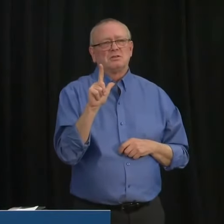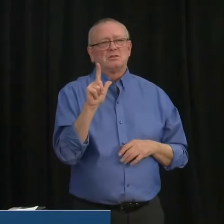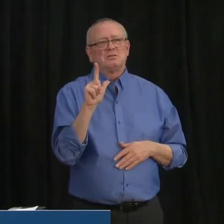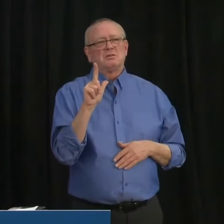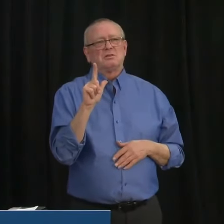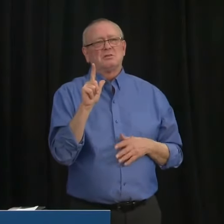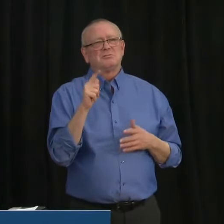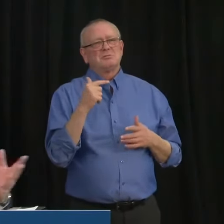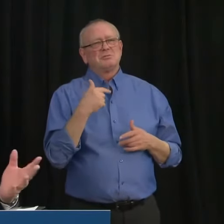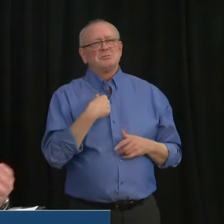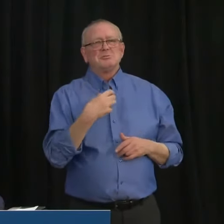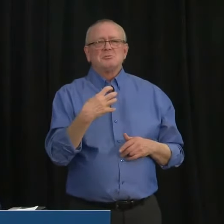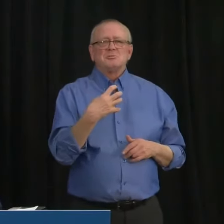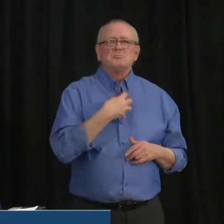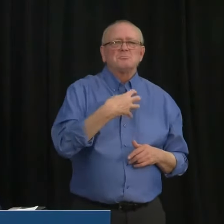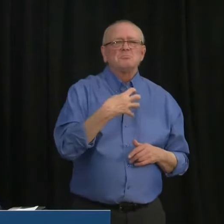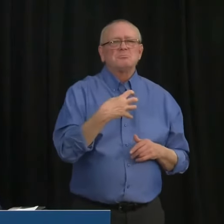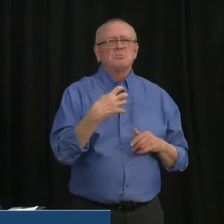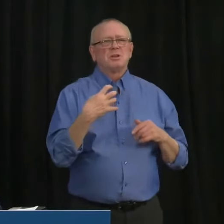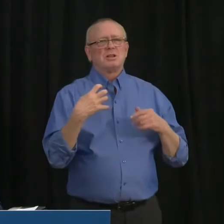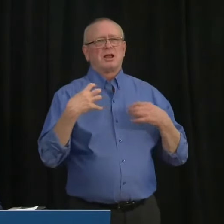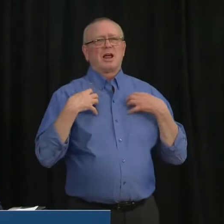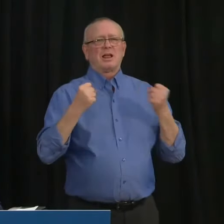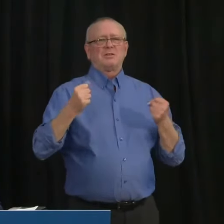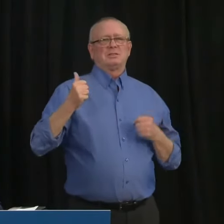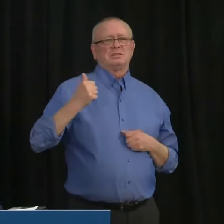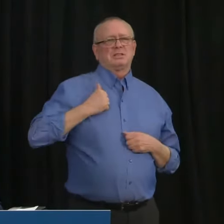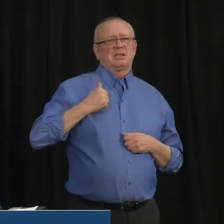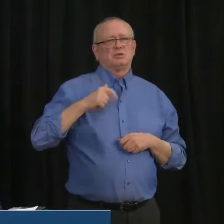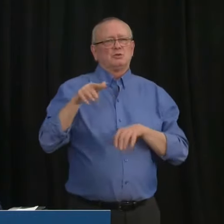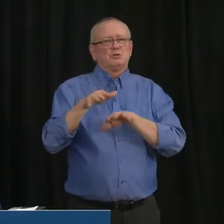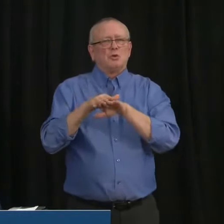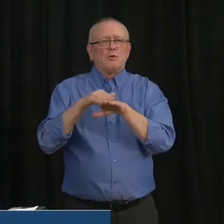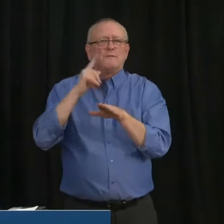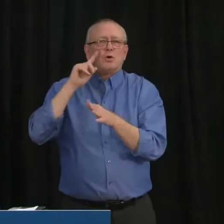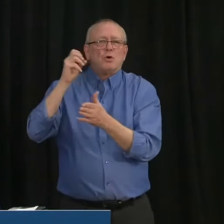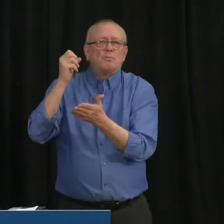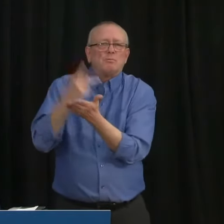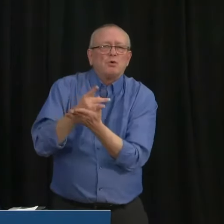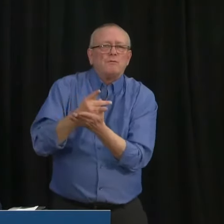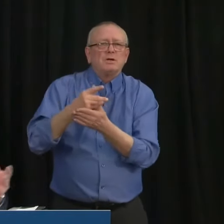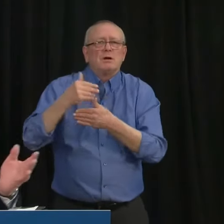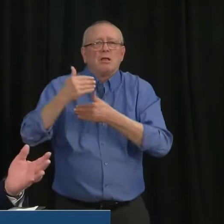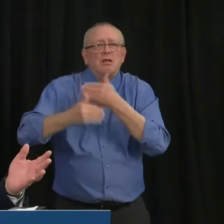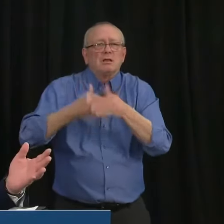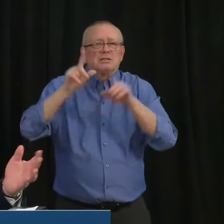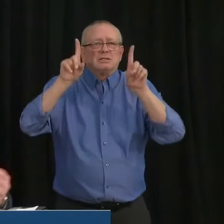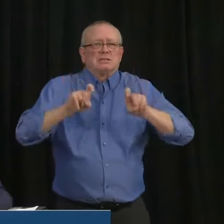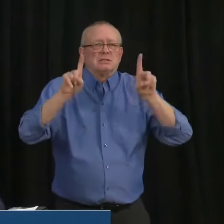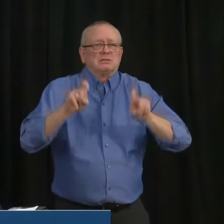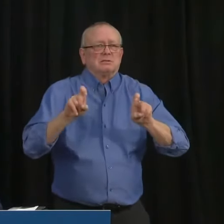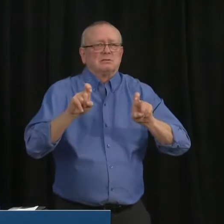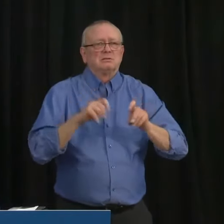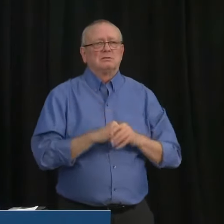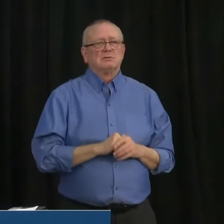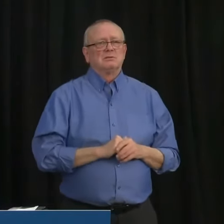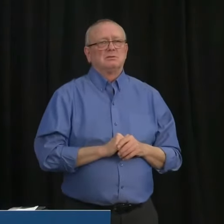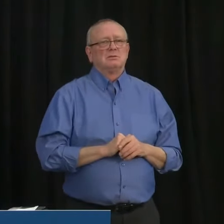pace of Health Canada on rapid tests and had instructed